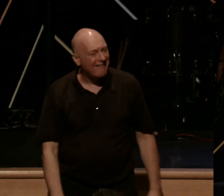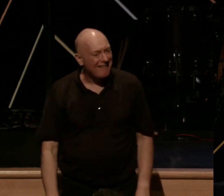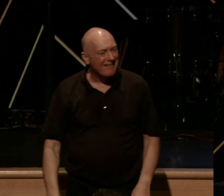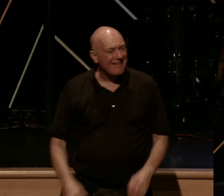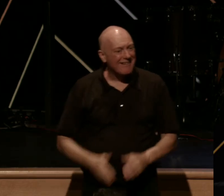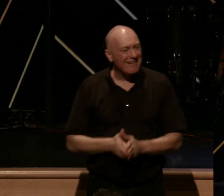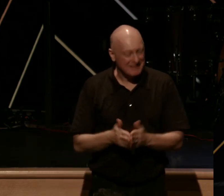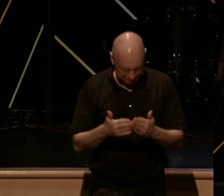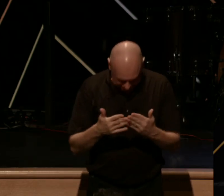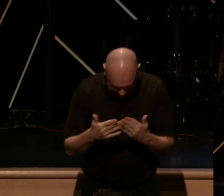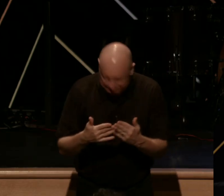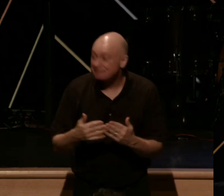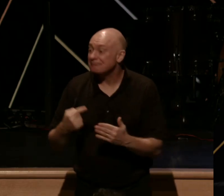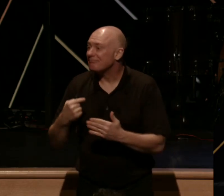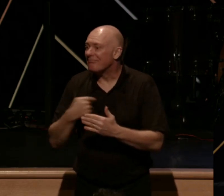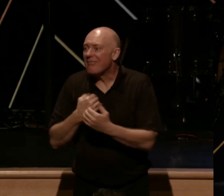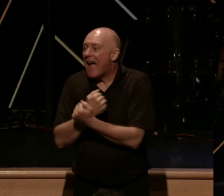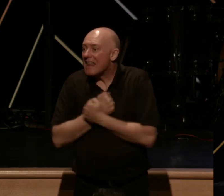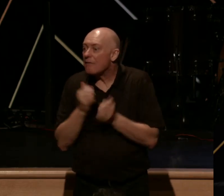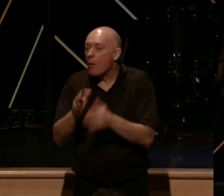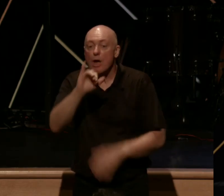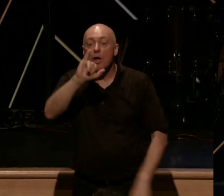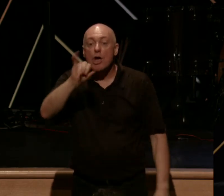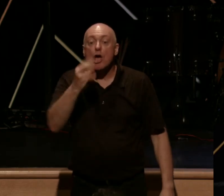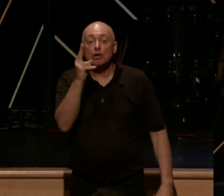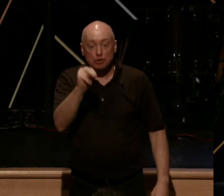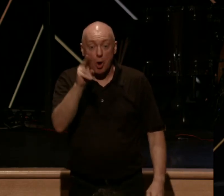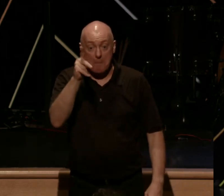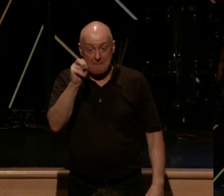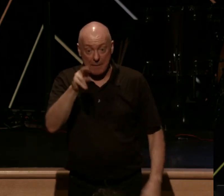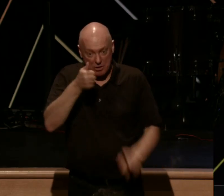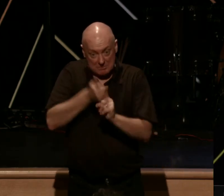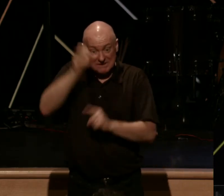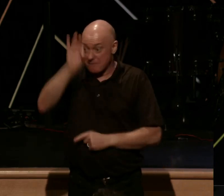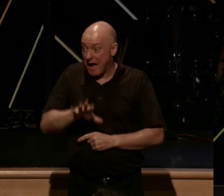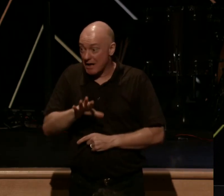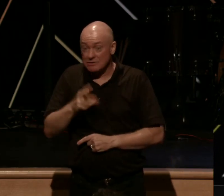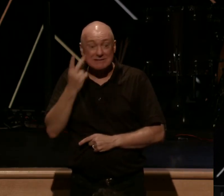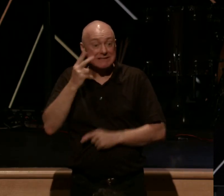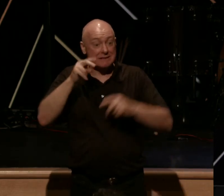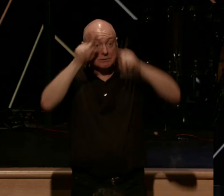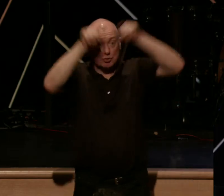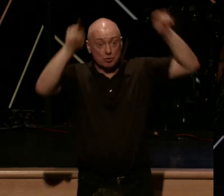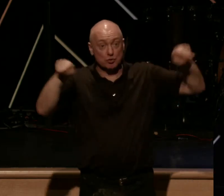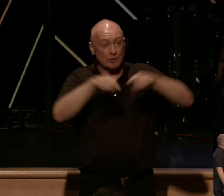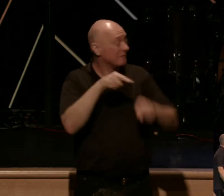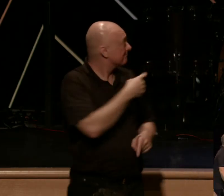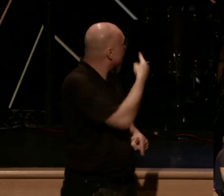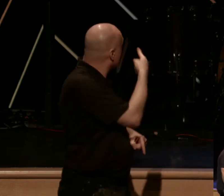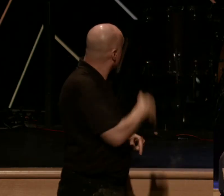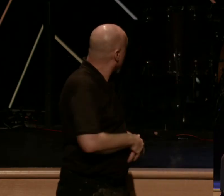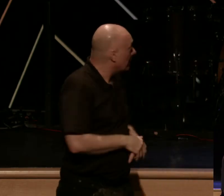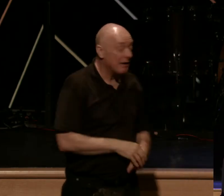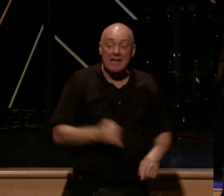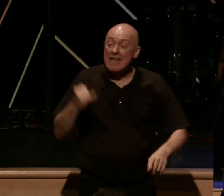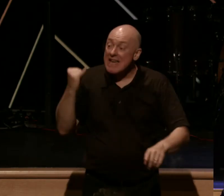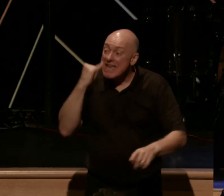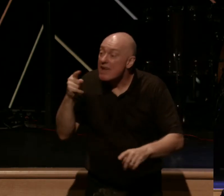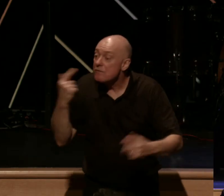I love the way that John Piper puts it. Look on the screen. Look what he says. He says, if you live gladly